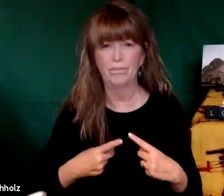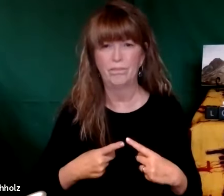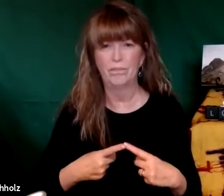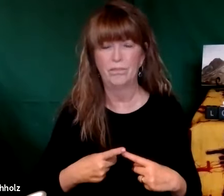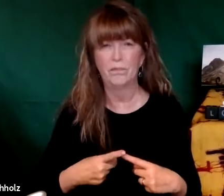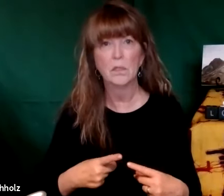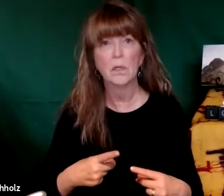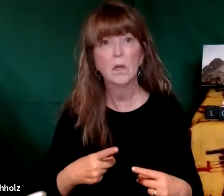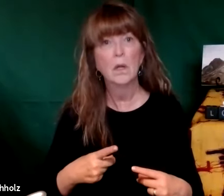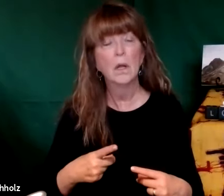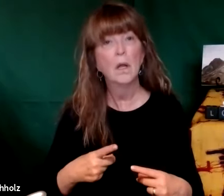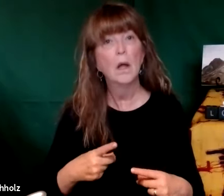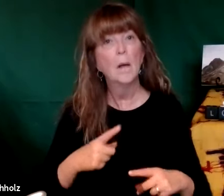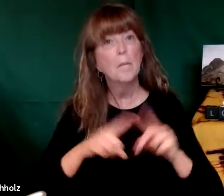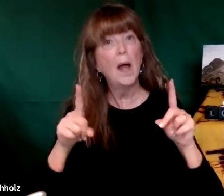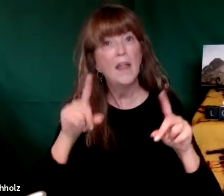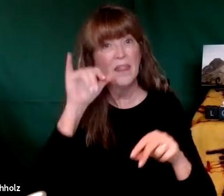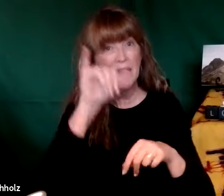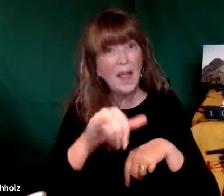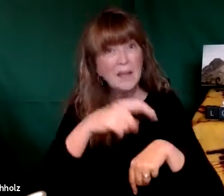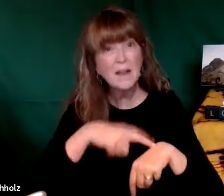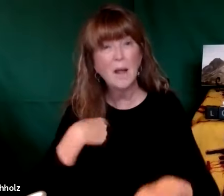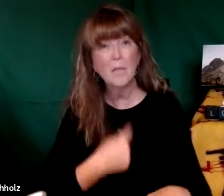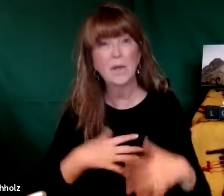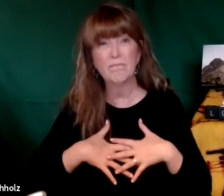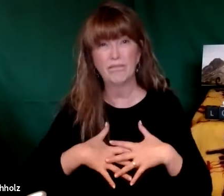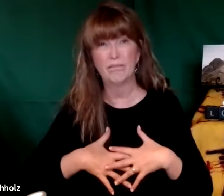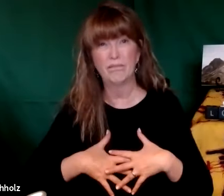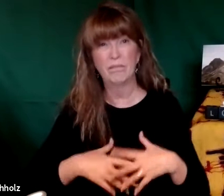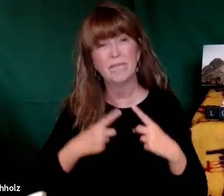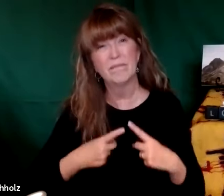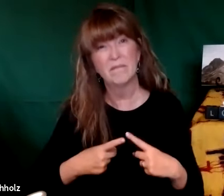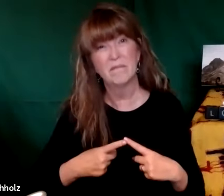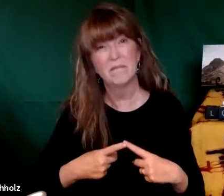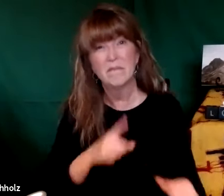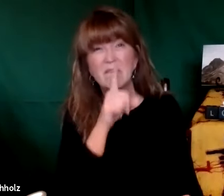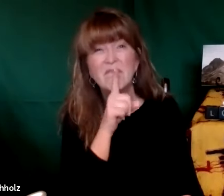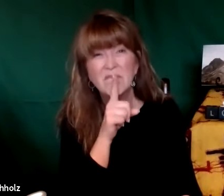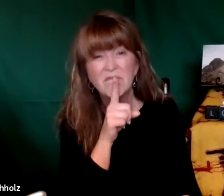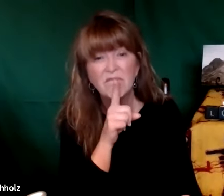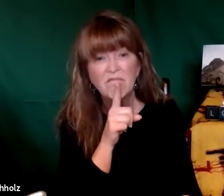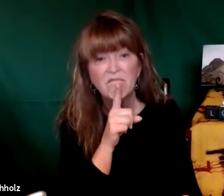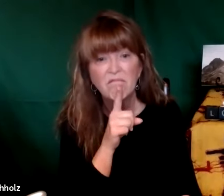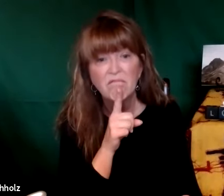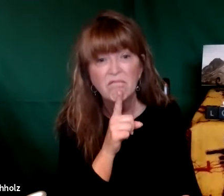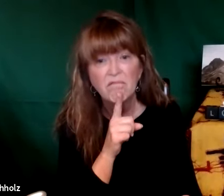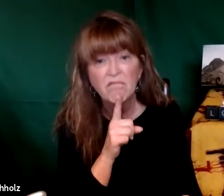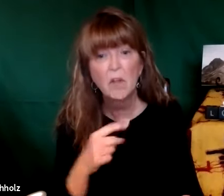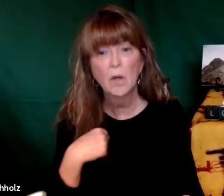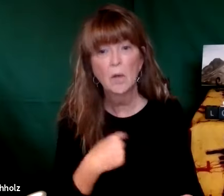many times when we're feeling low and down and times when we are truly entering into depression